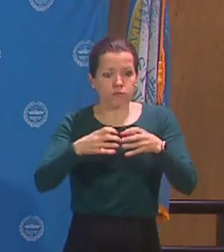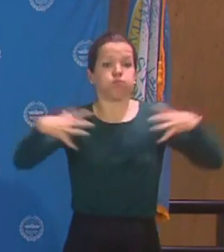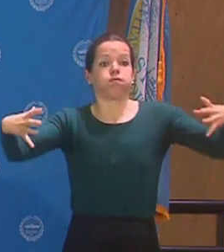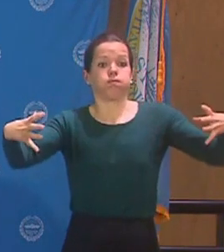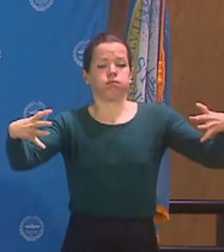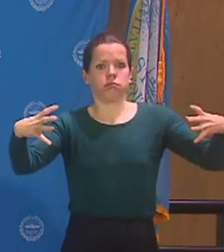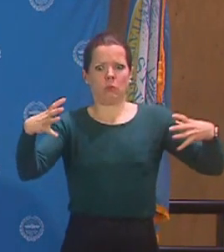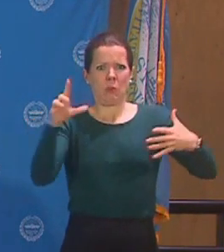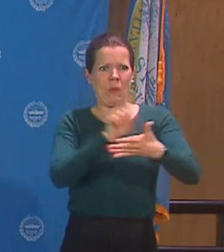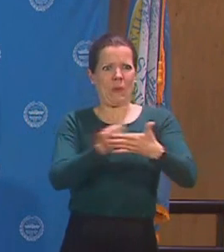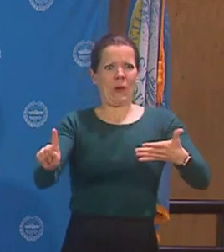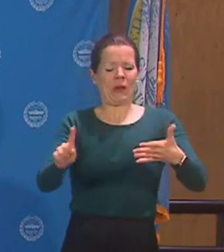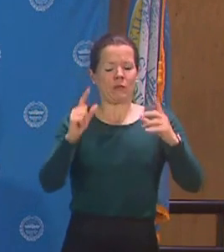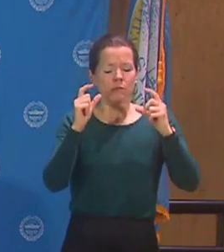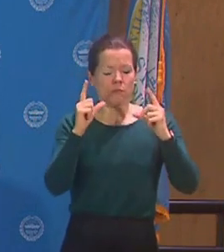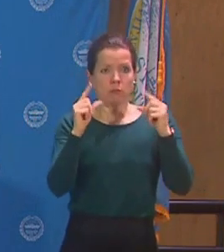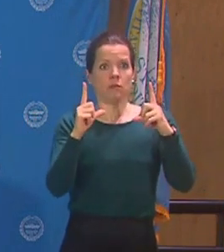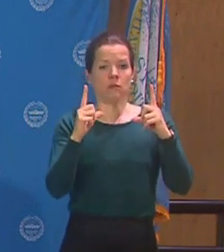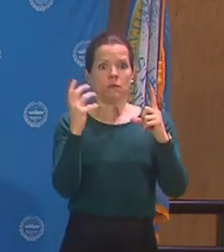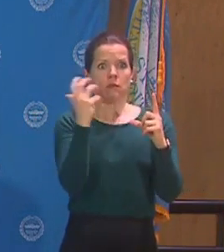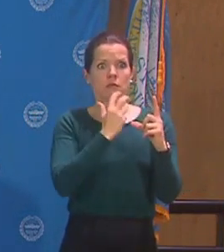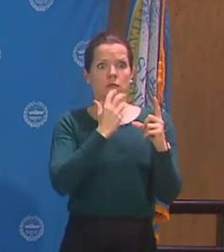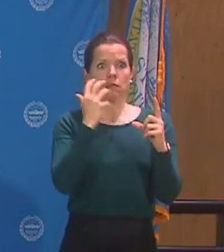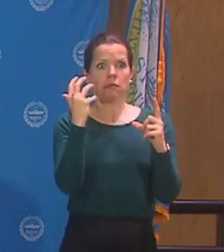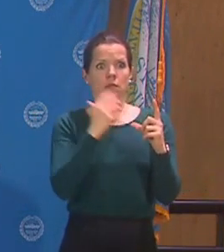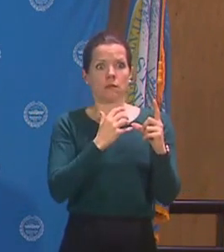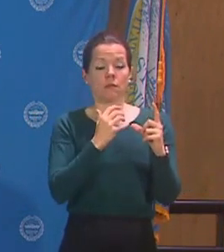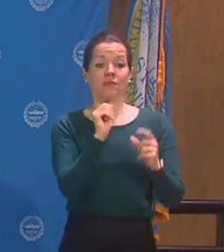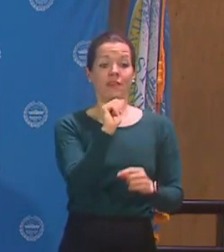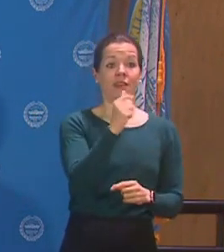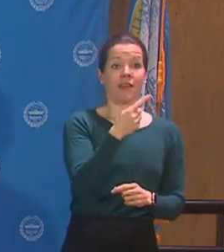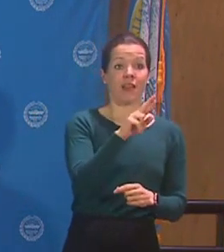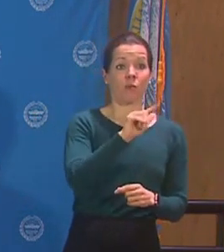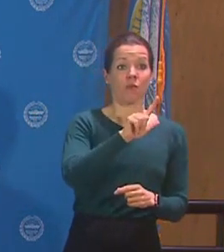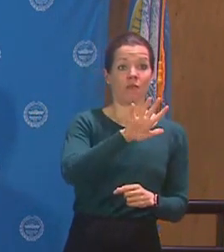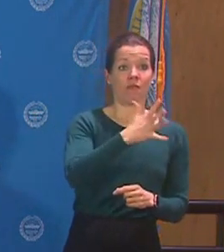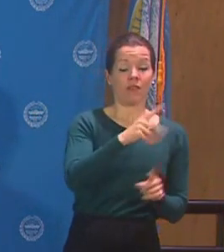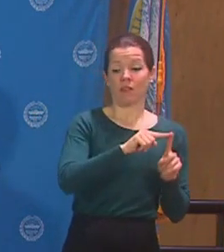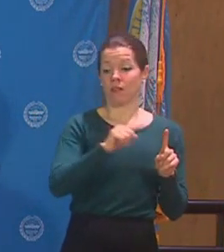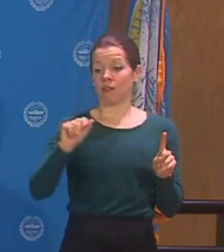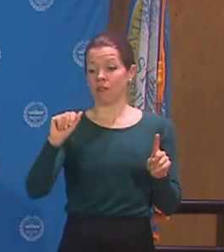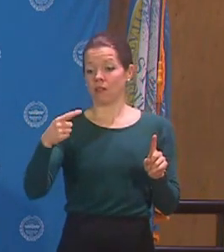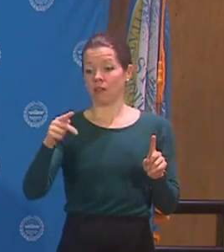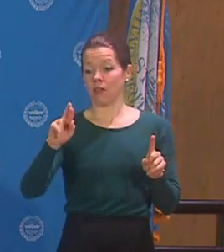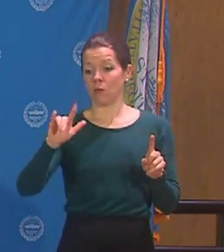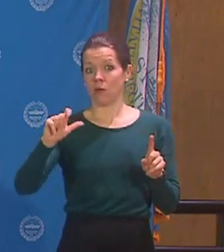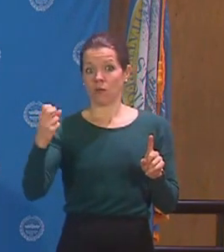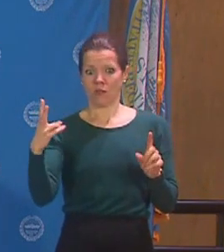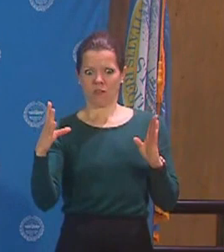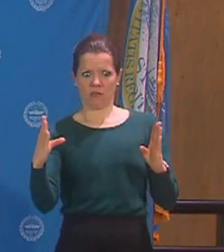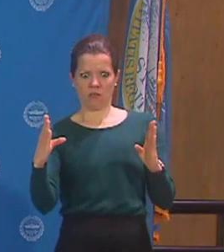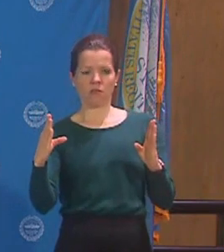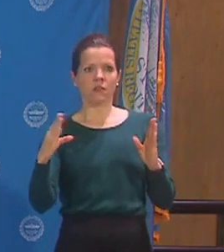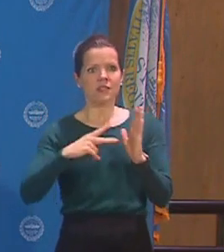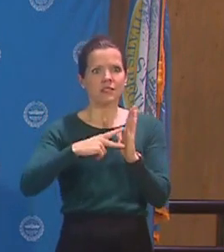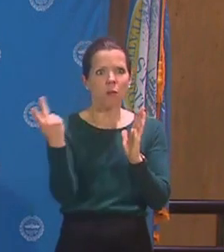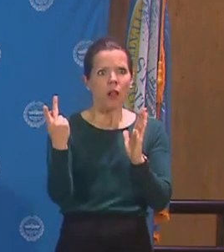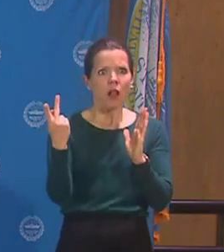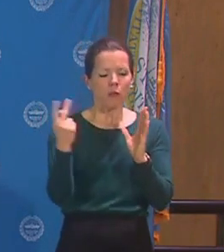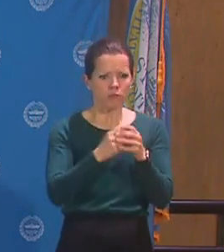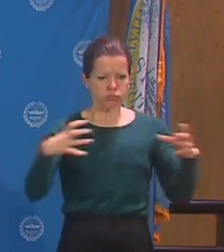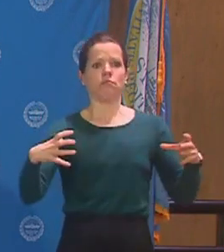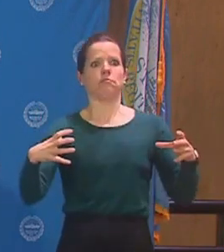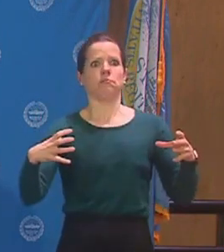of all of our cases of coronavirus came between April 5th and April 12th. According to some new models,